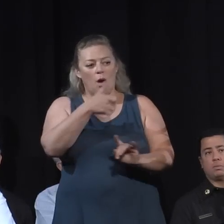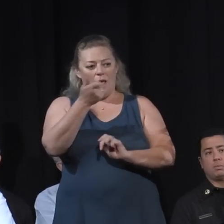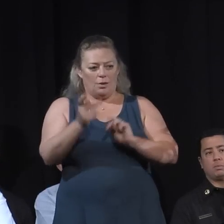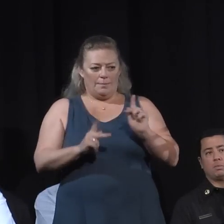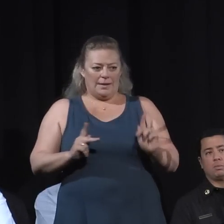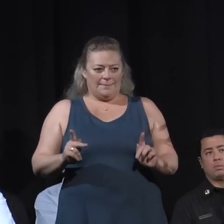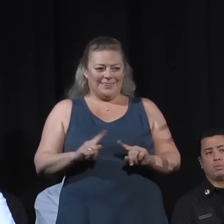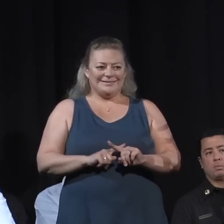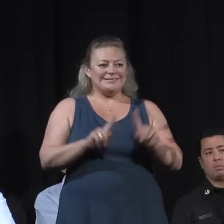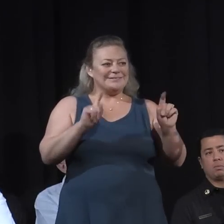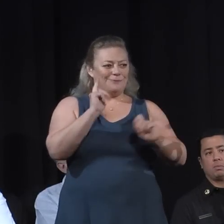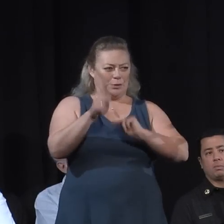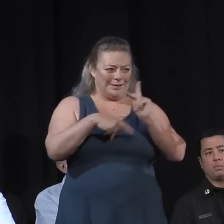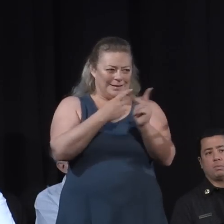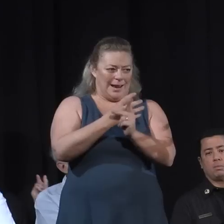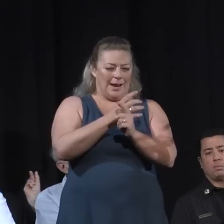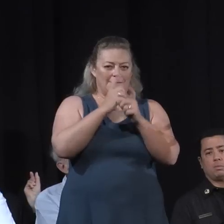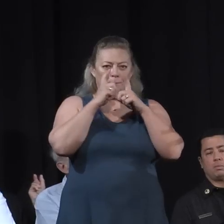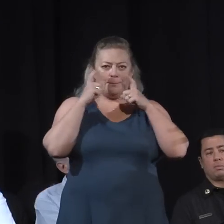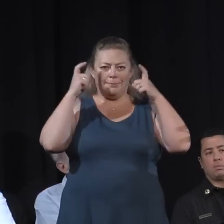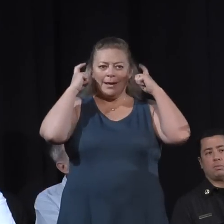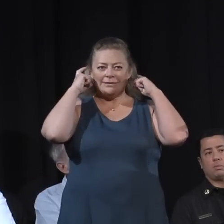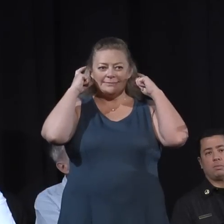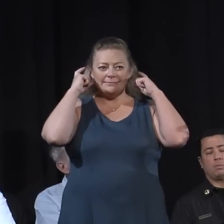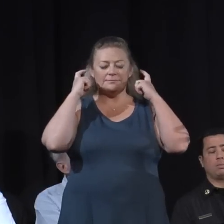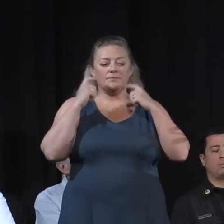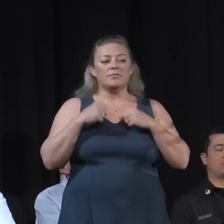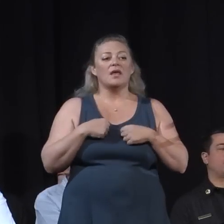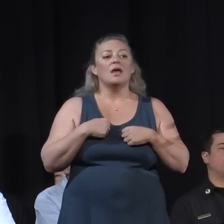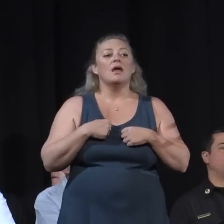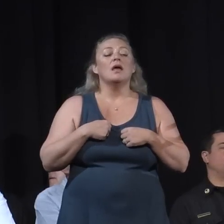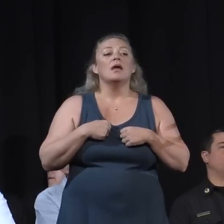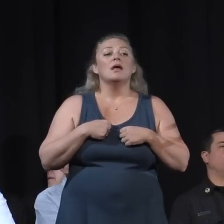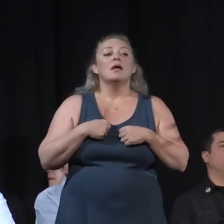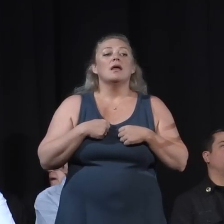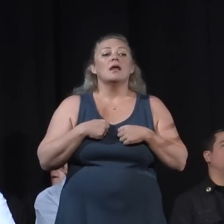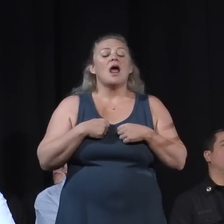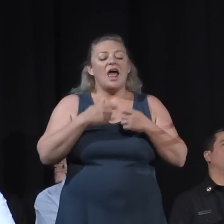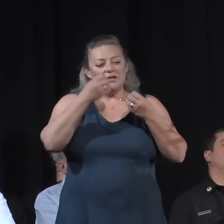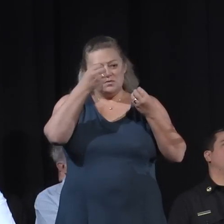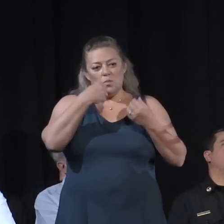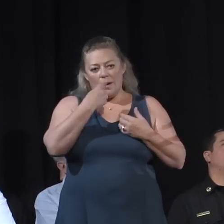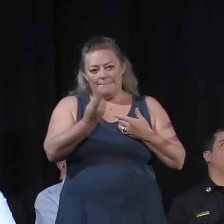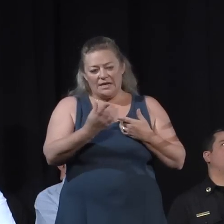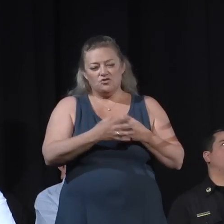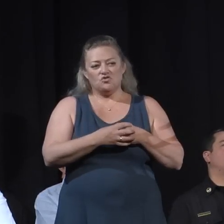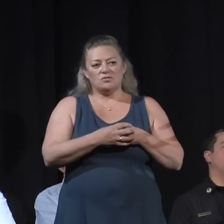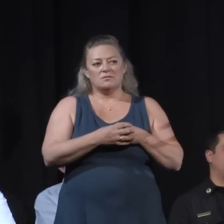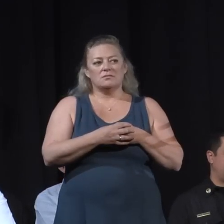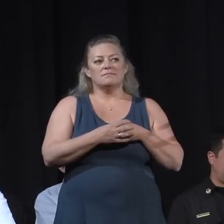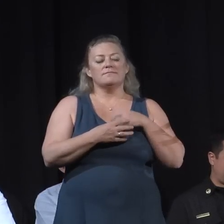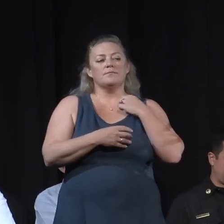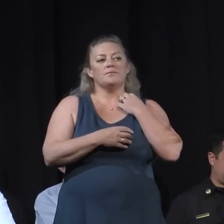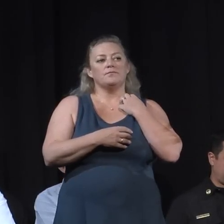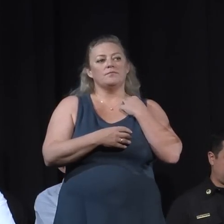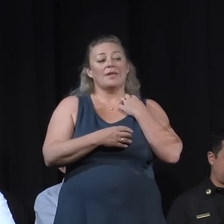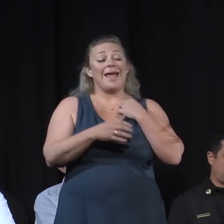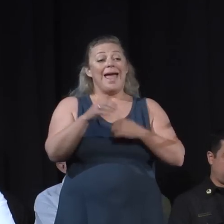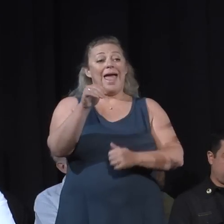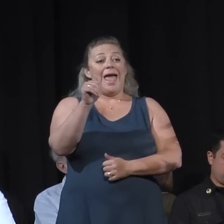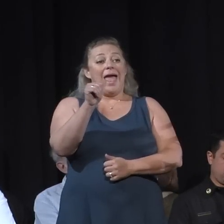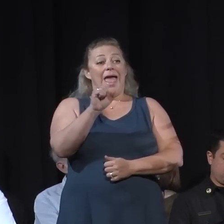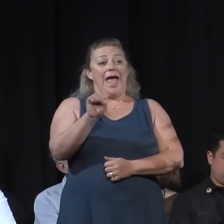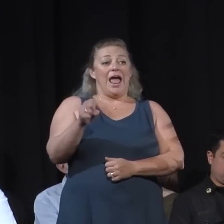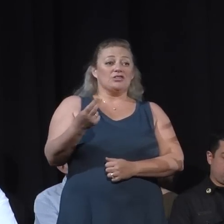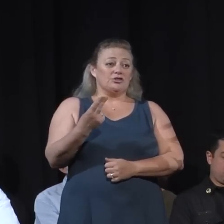I'm just going to mention that ash burned from structures is generally more hazardous than